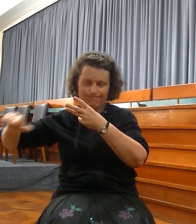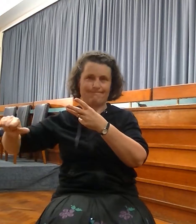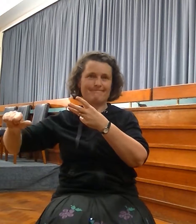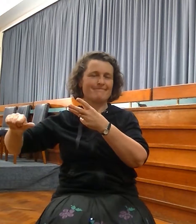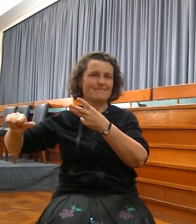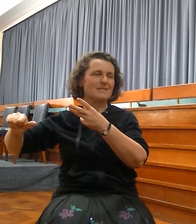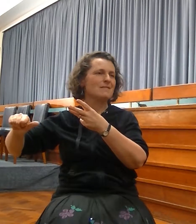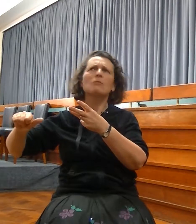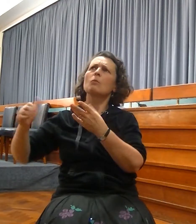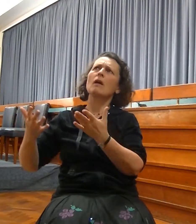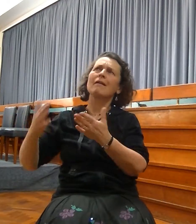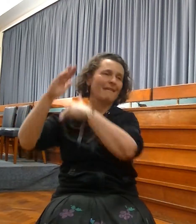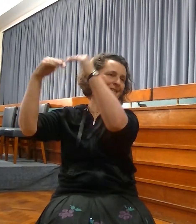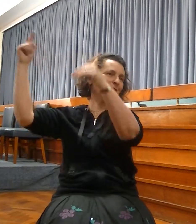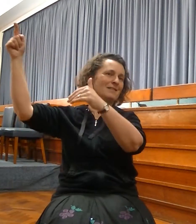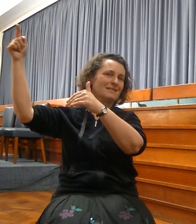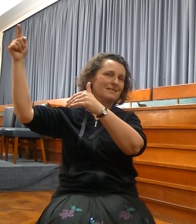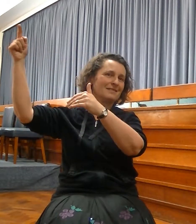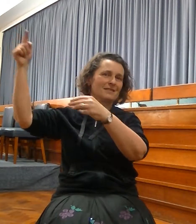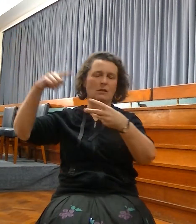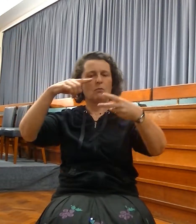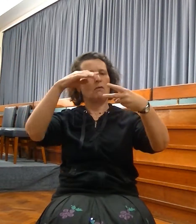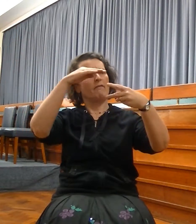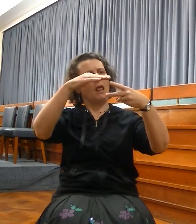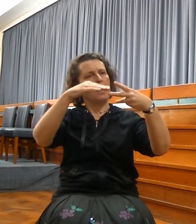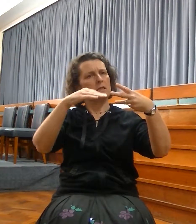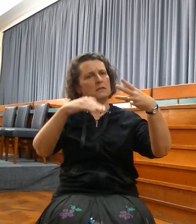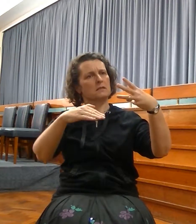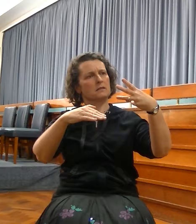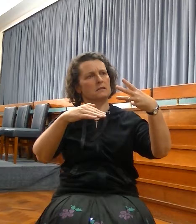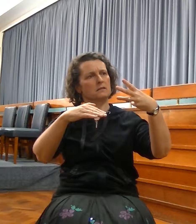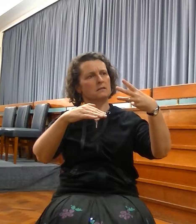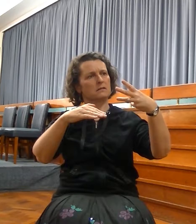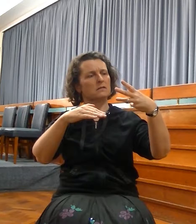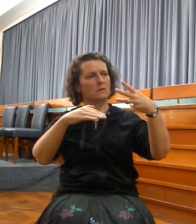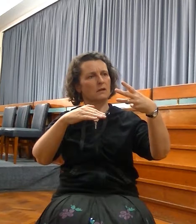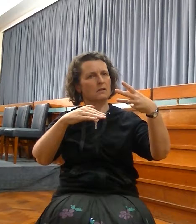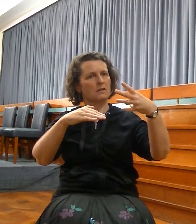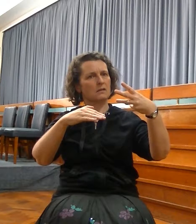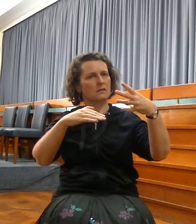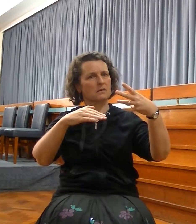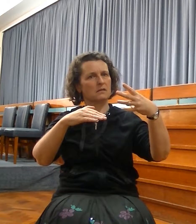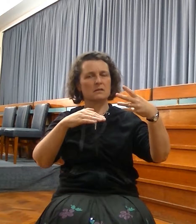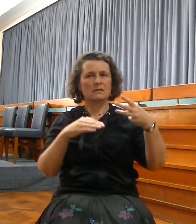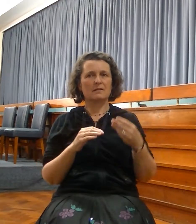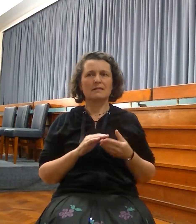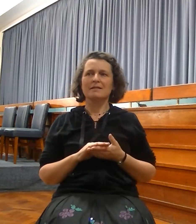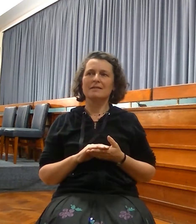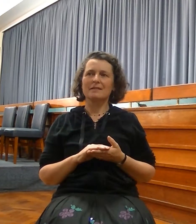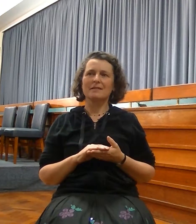get to heaven. So, there are the three layers of prophecy. You see how this heavenly part works here.